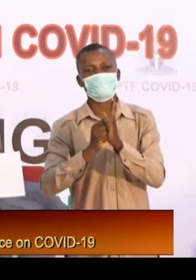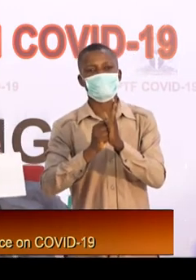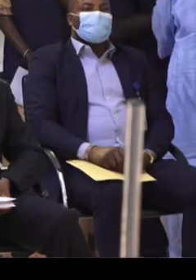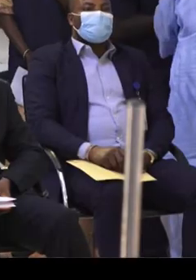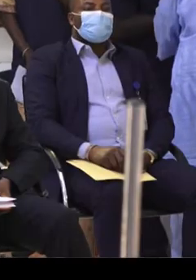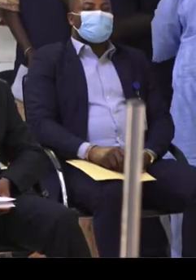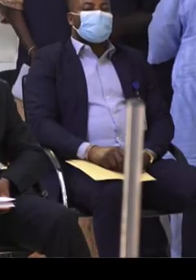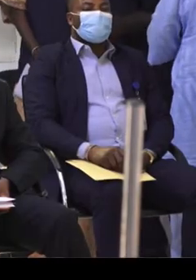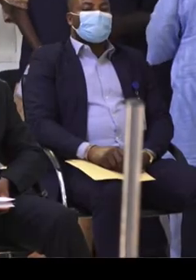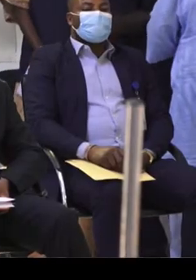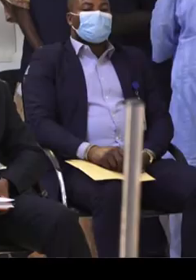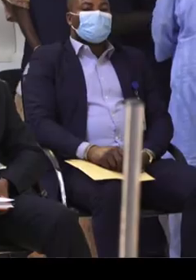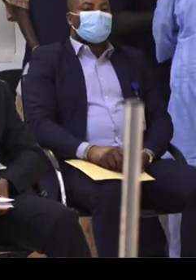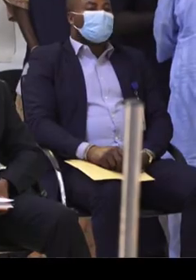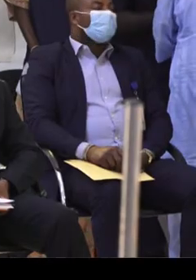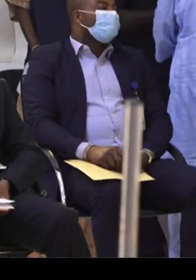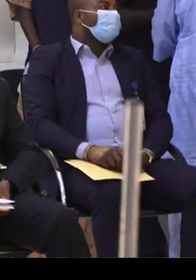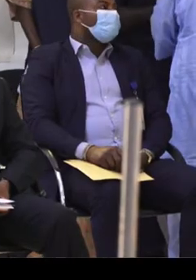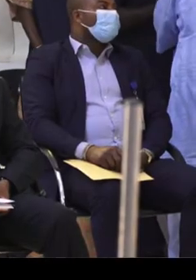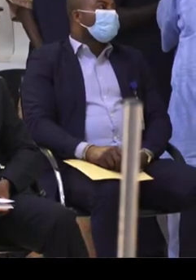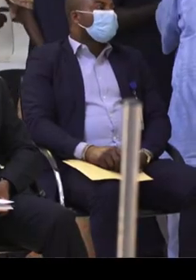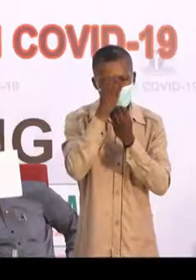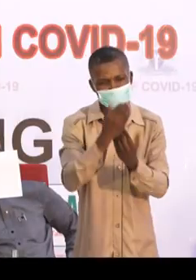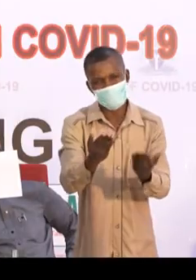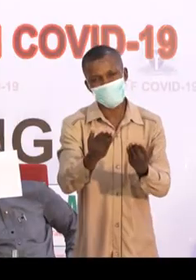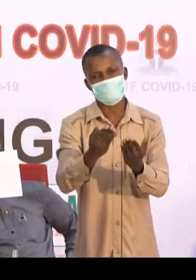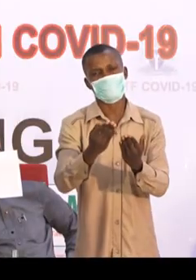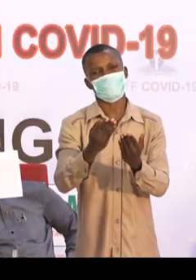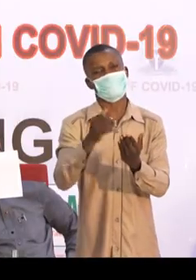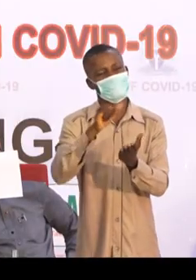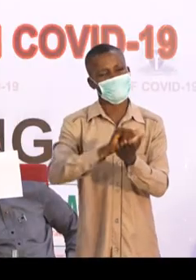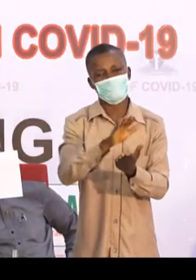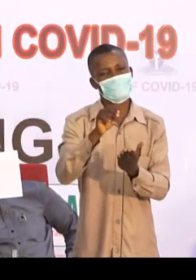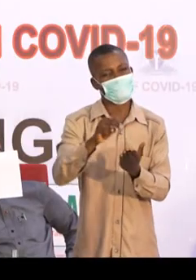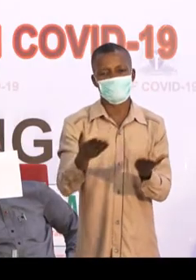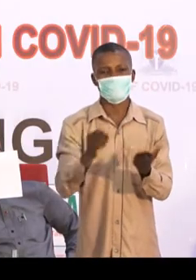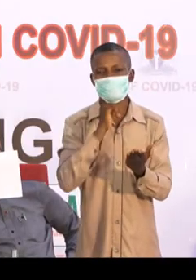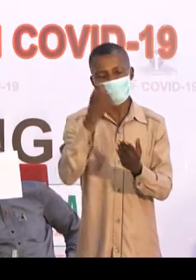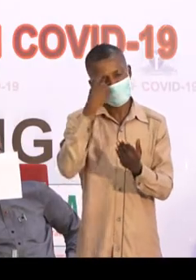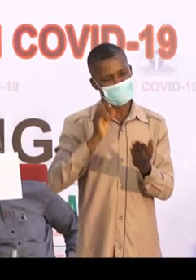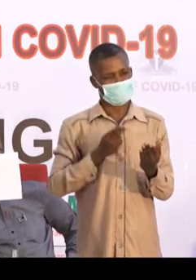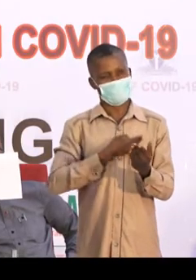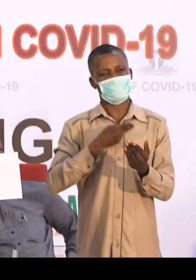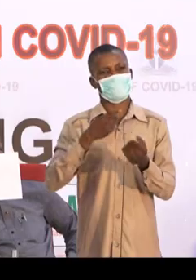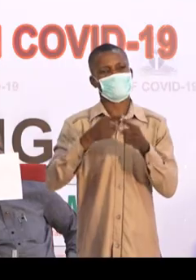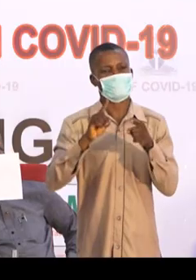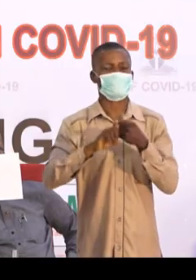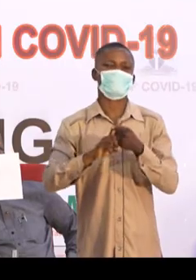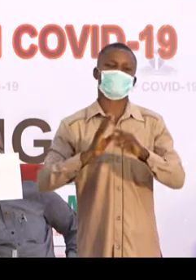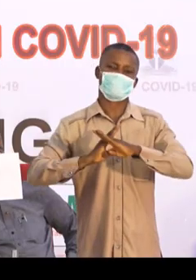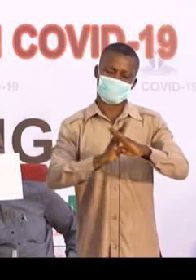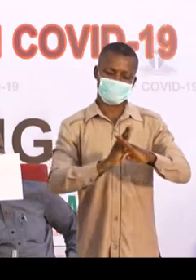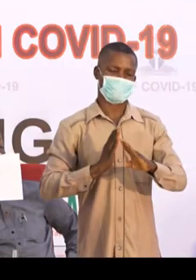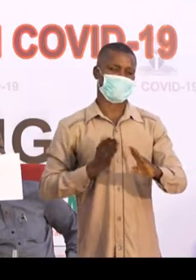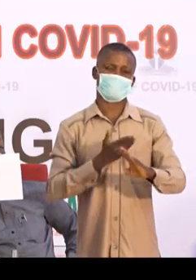with the facts, the necessary information that they would need, not only to treat us, but also to protect themselves